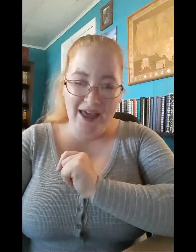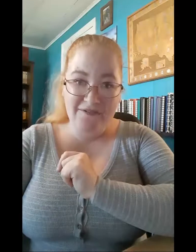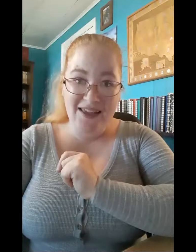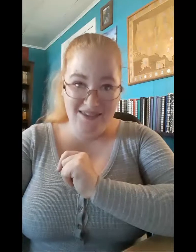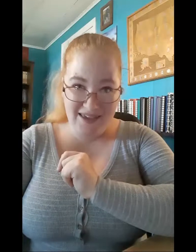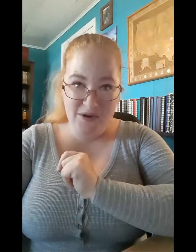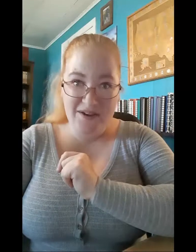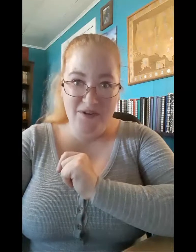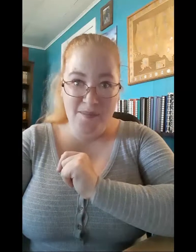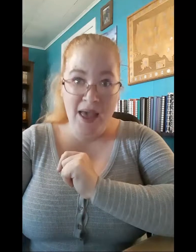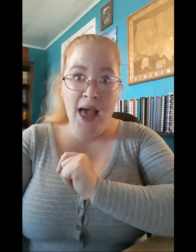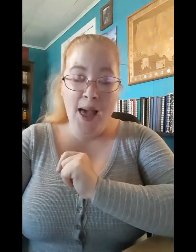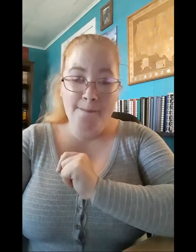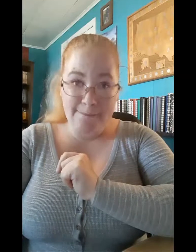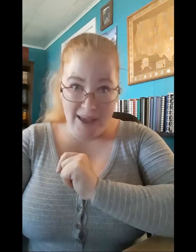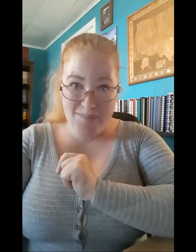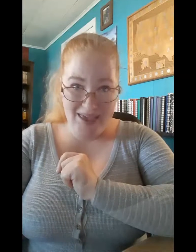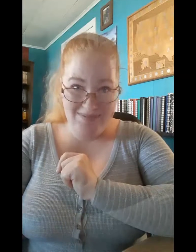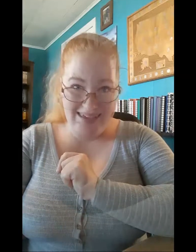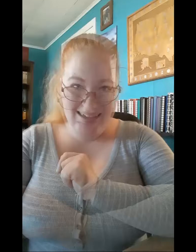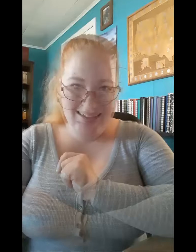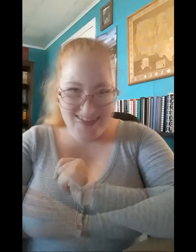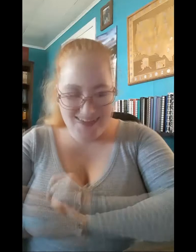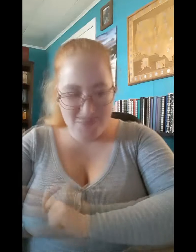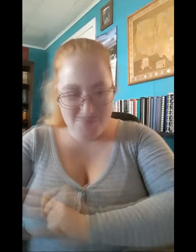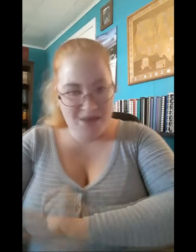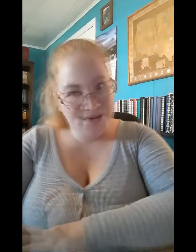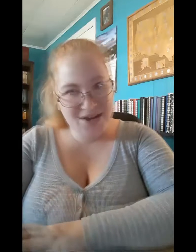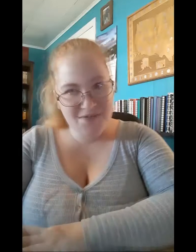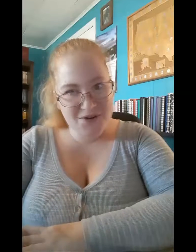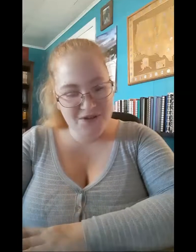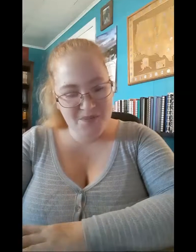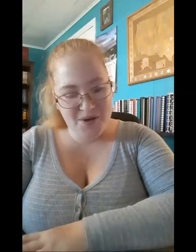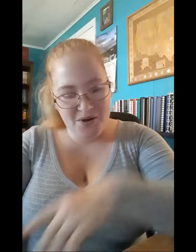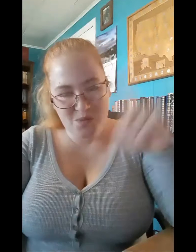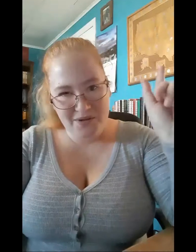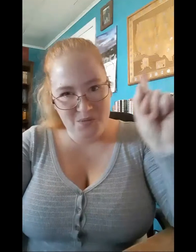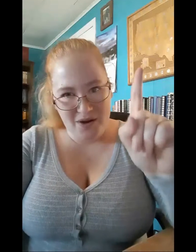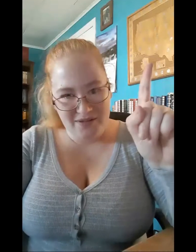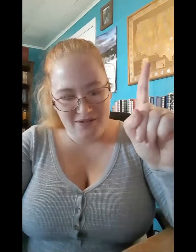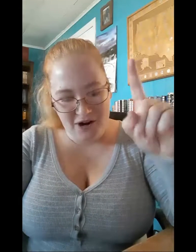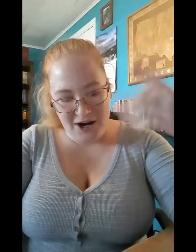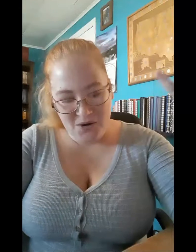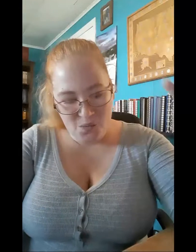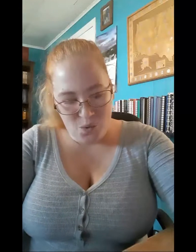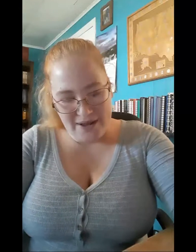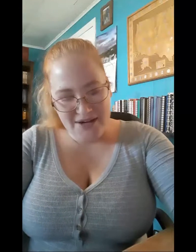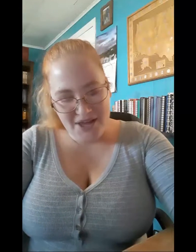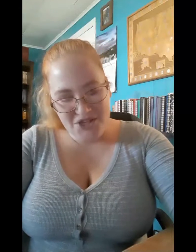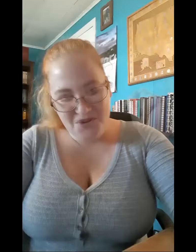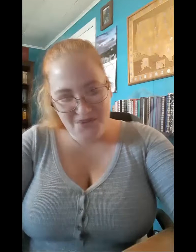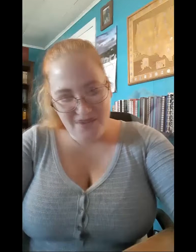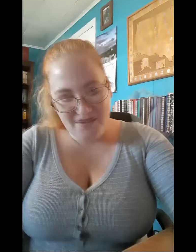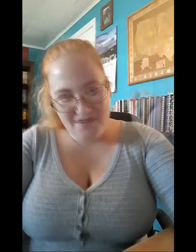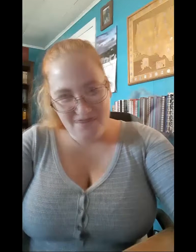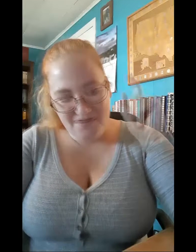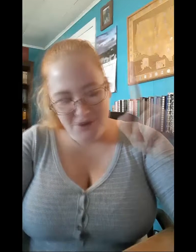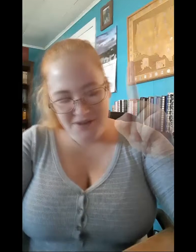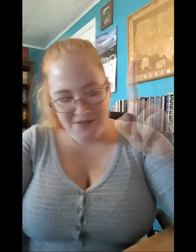life and stay away from my baby. My rating for this book was one star. Why did I choose this? Forrest